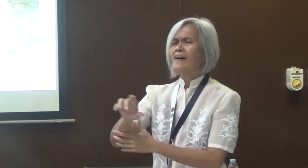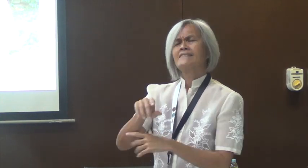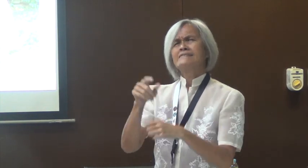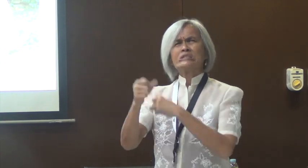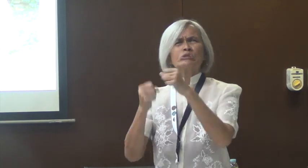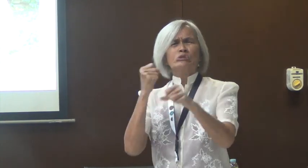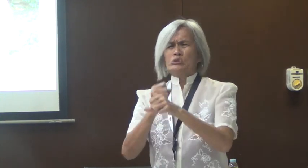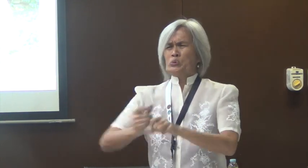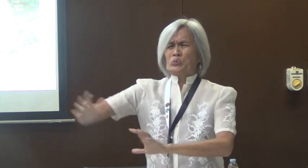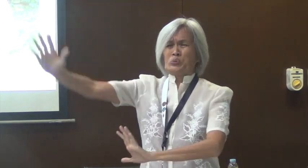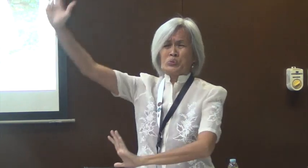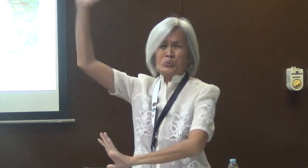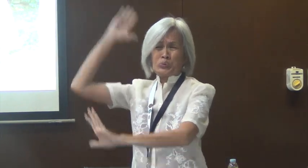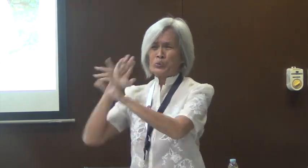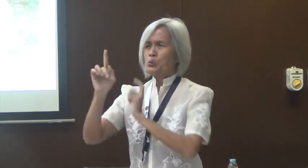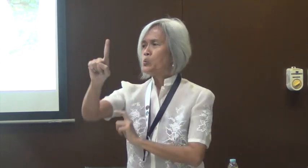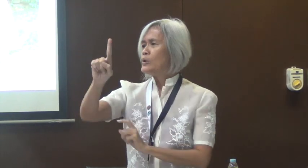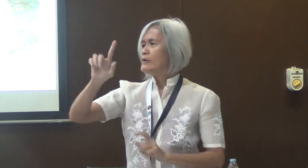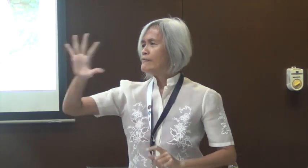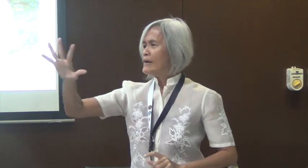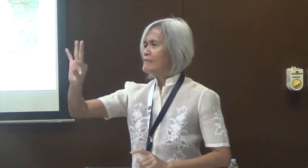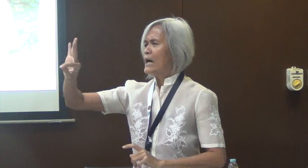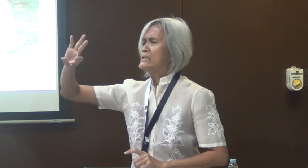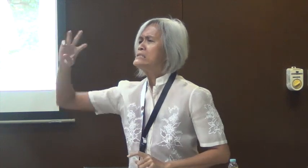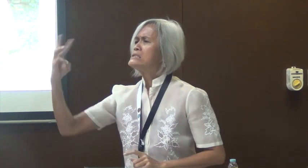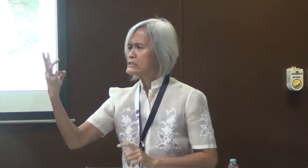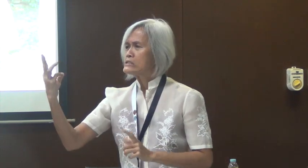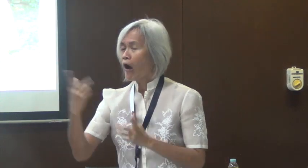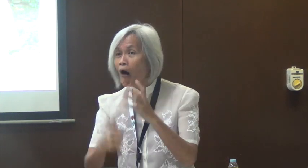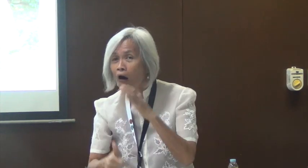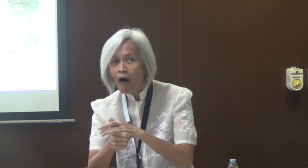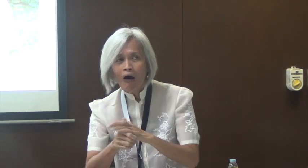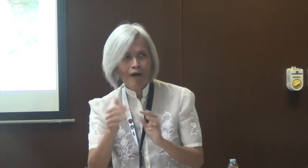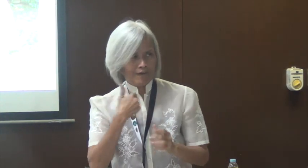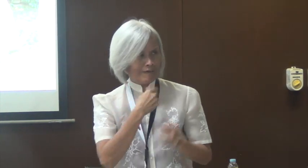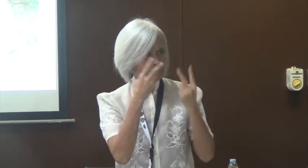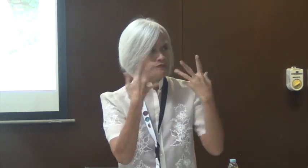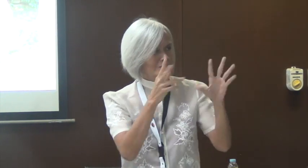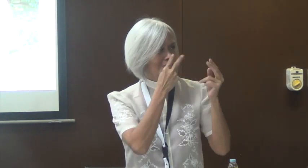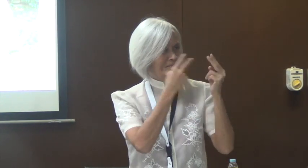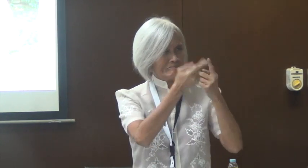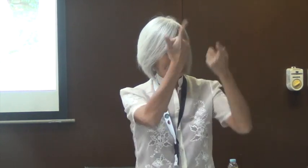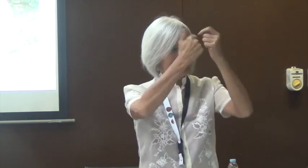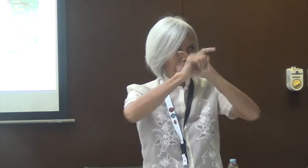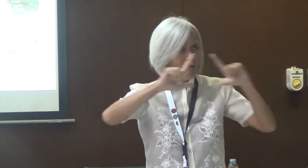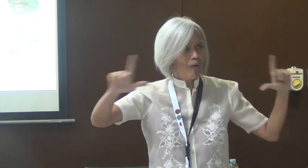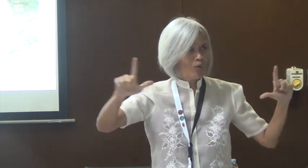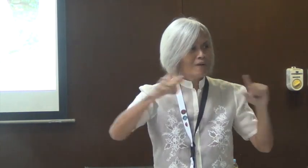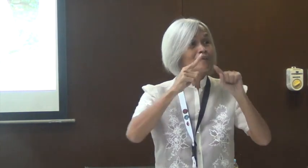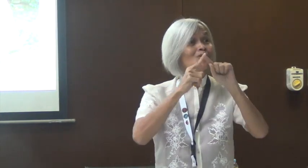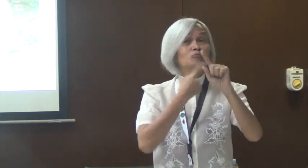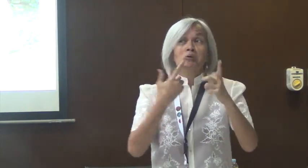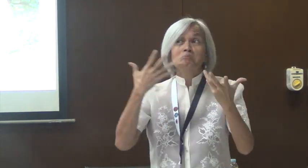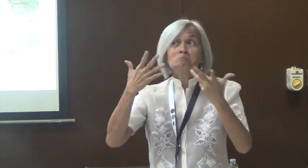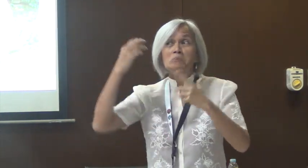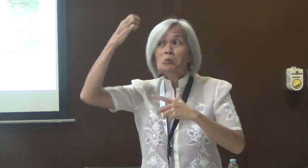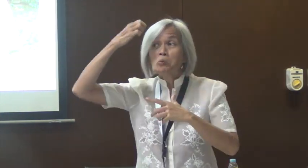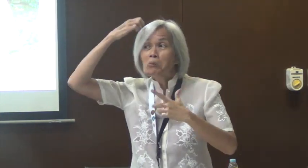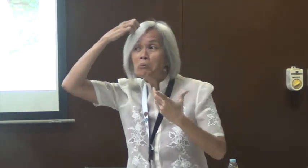Leite Dula. Many, many years ago, in 1596, we found in our sign